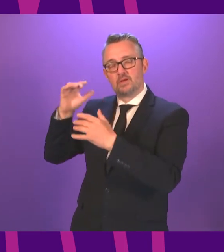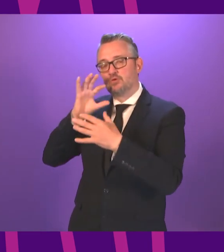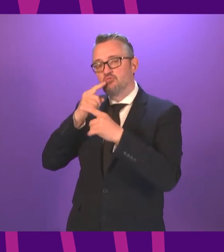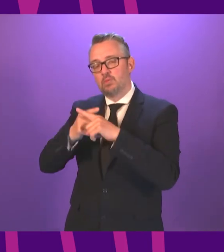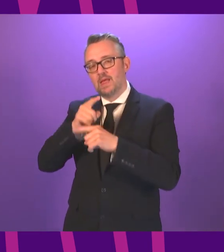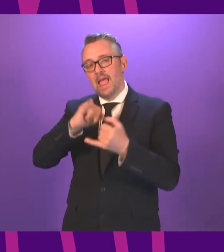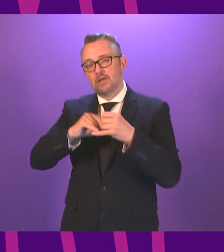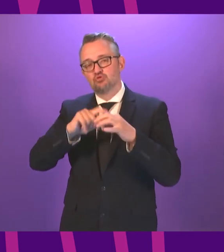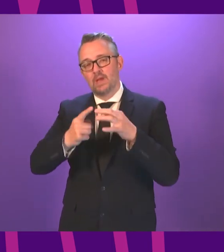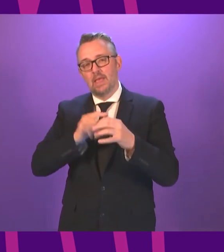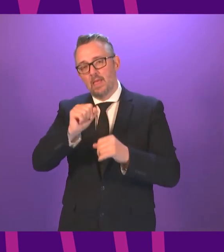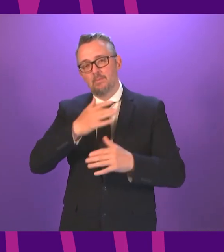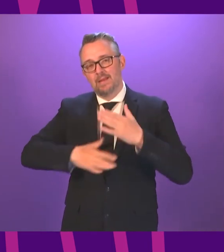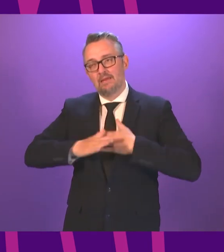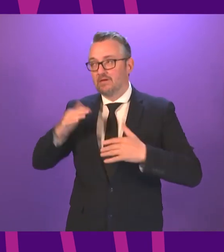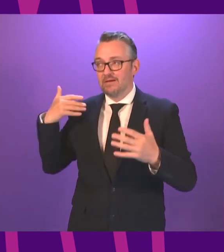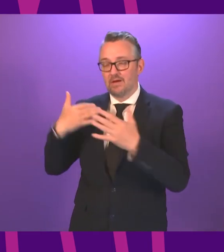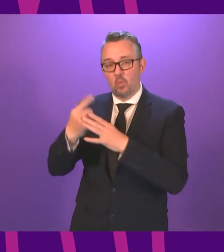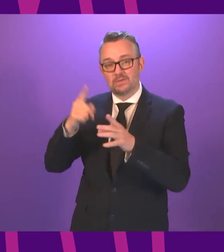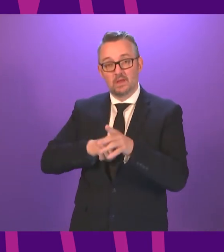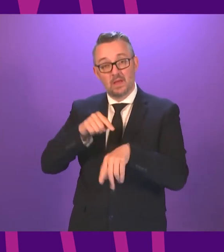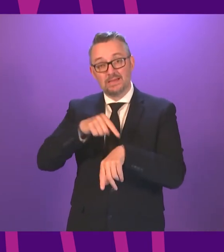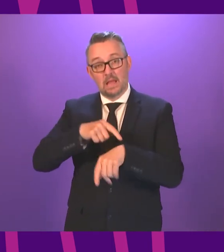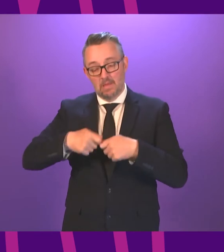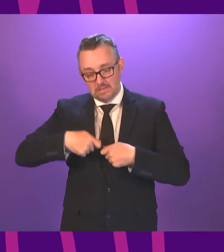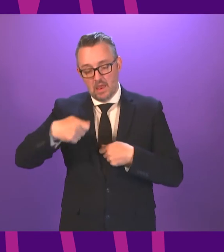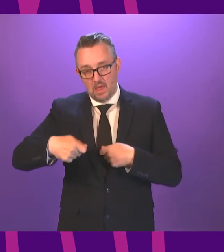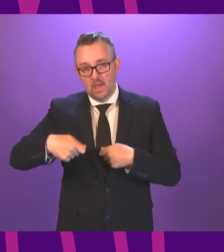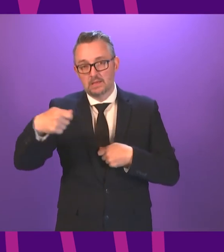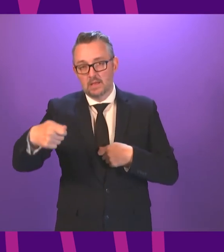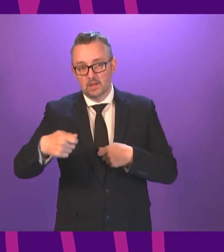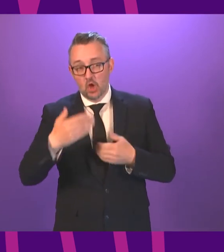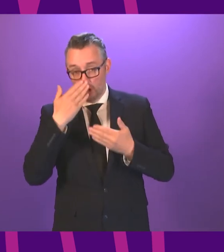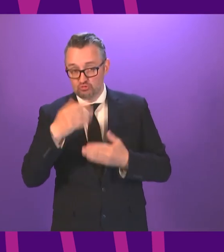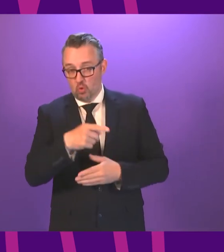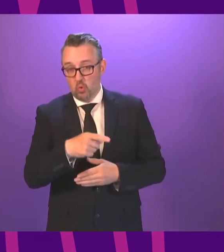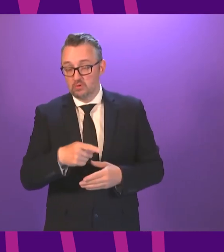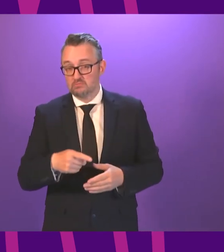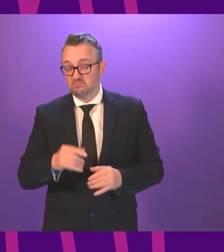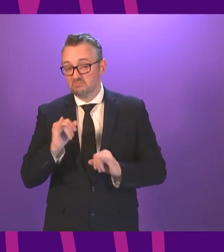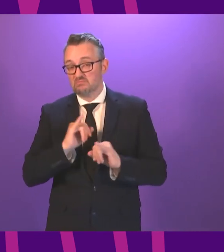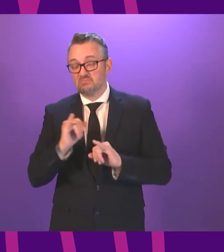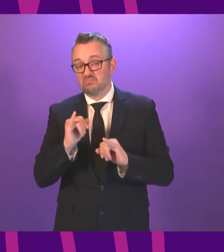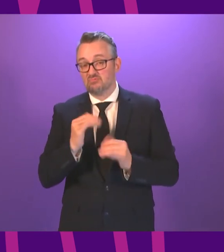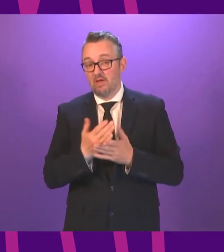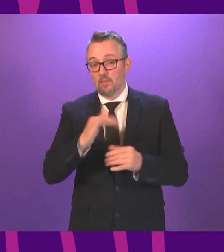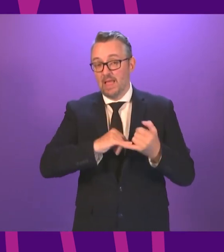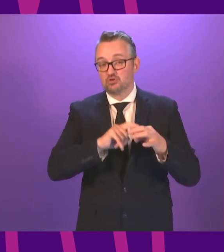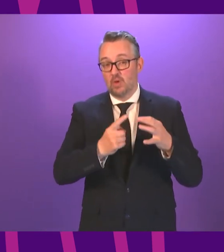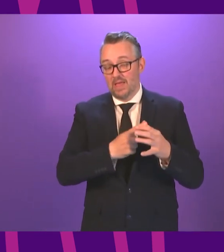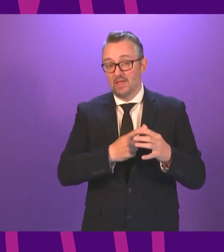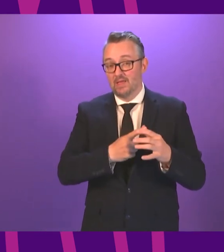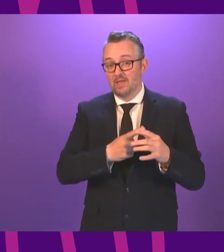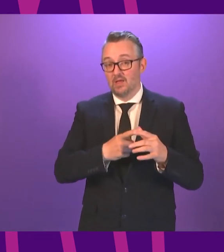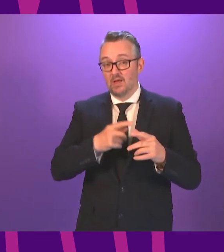across the last year. These latest delays show a level of contempt, frankly, for parents, pupils and teachers